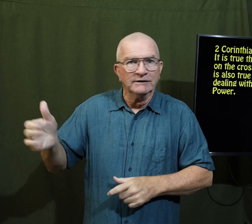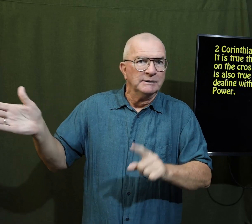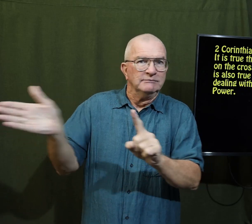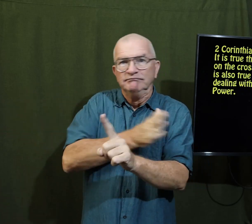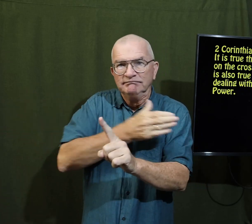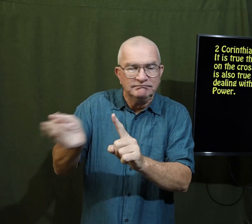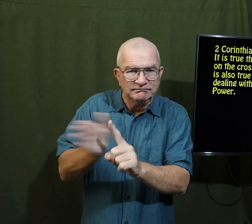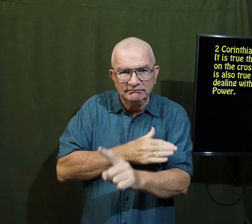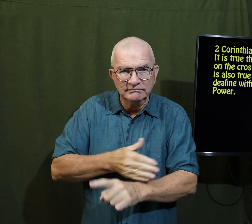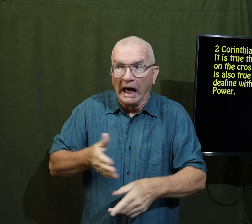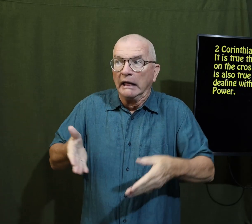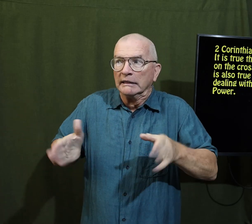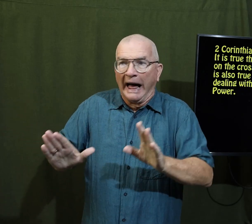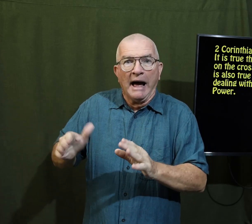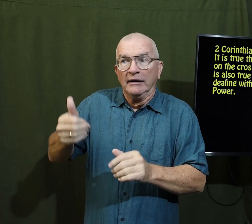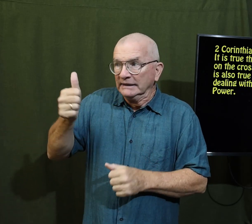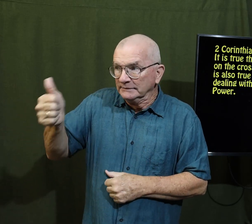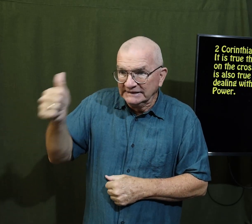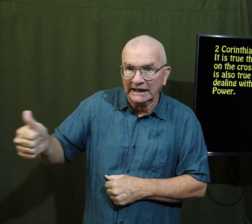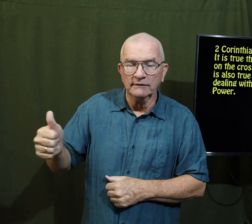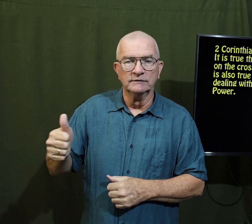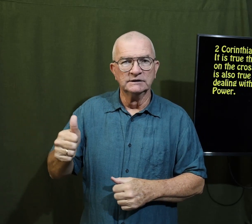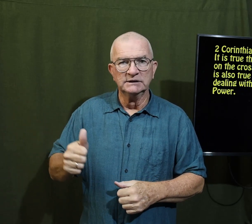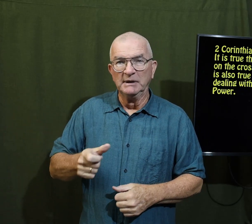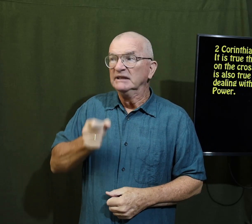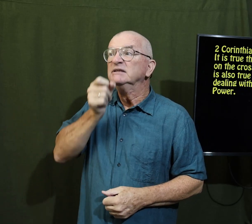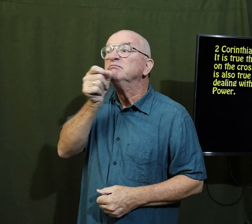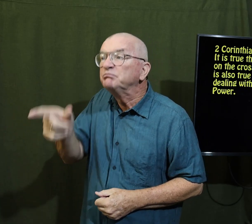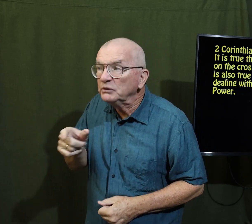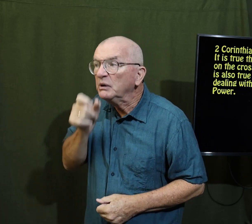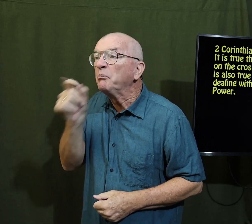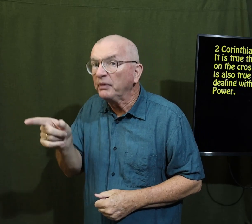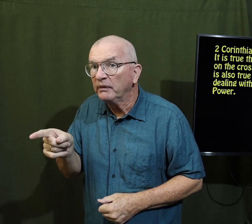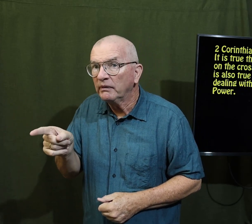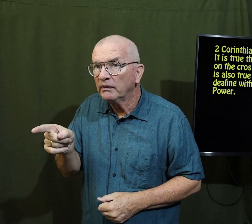to be beaten allowed himself to be spit on